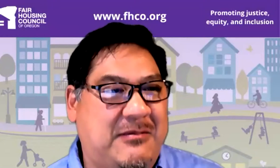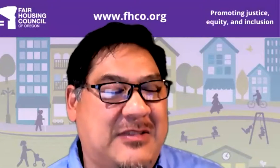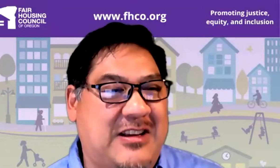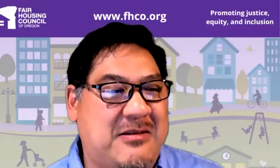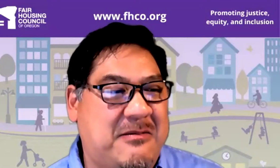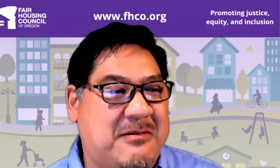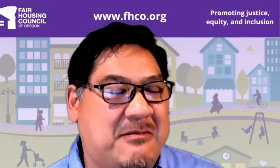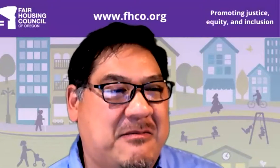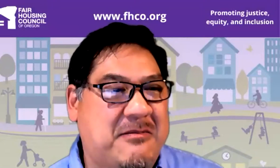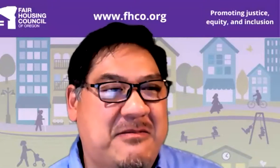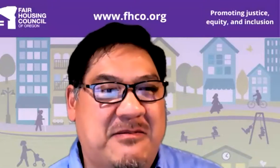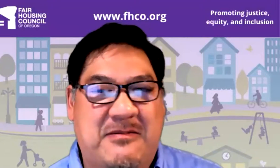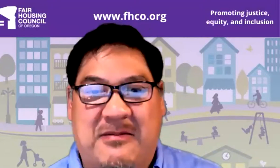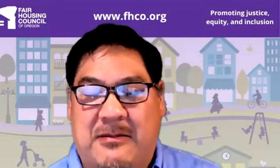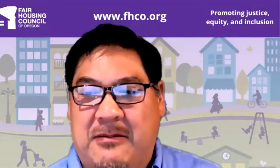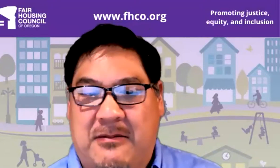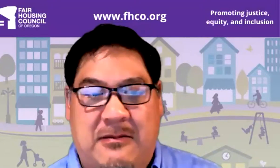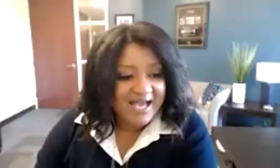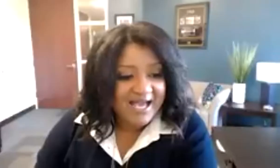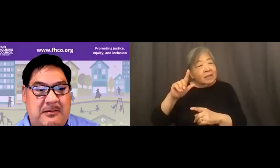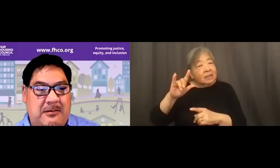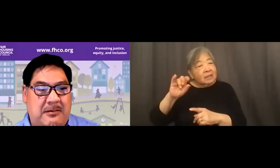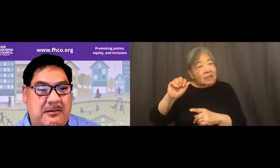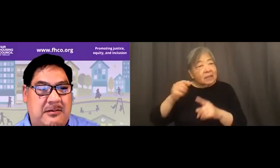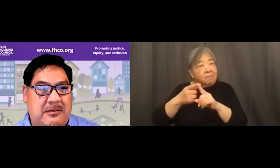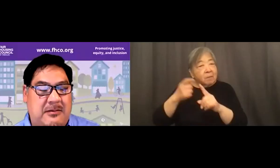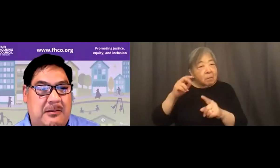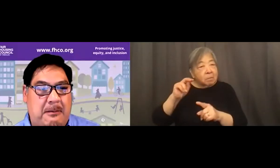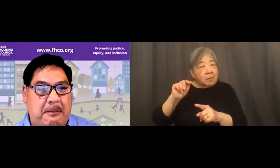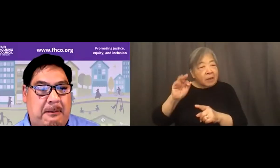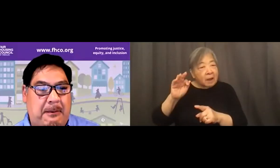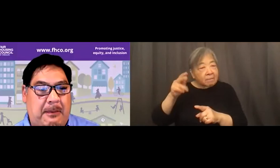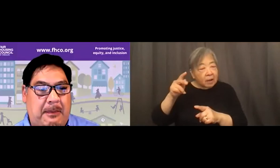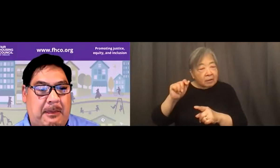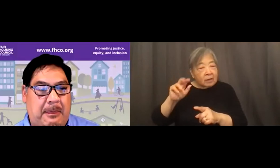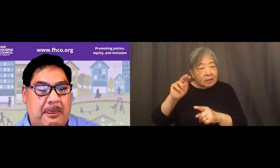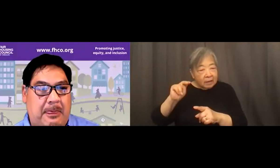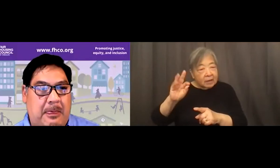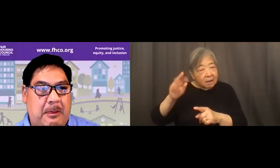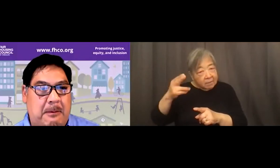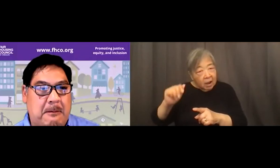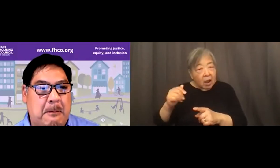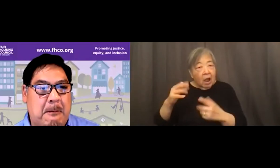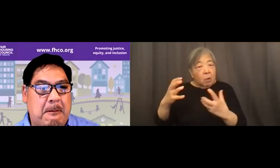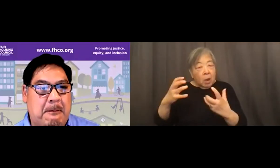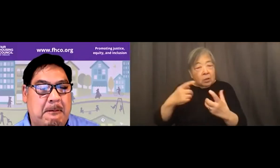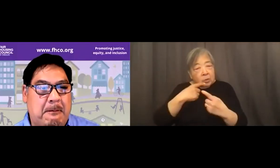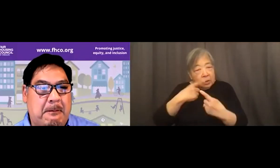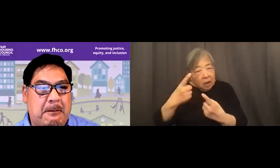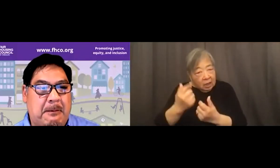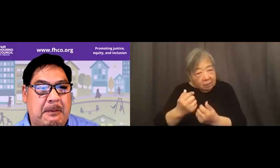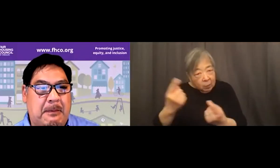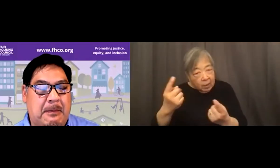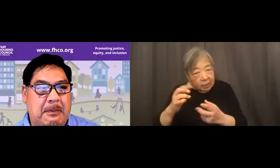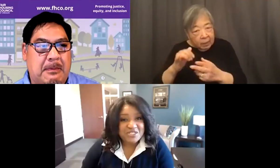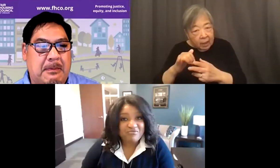Hi, Alan. I just wanted to point out this is Lisa from Napa. I just wanted to point out to everyone that on